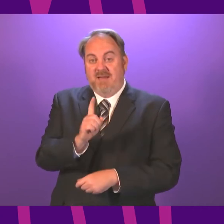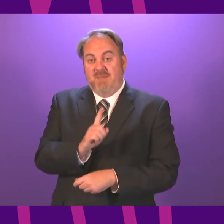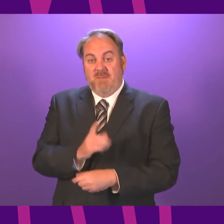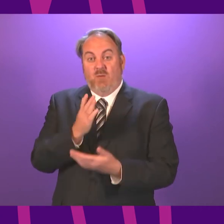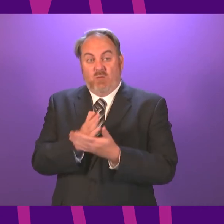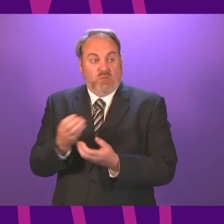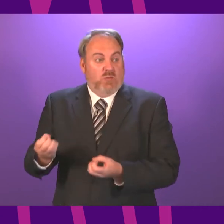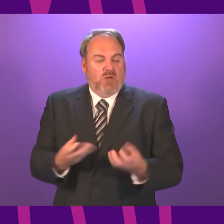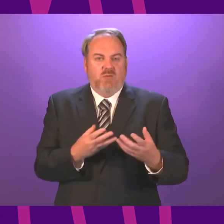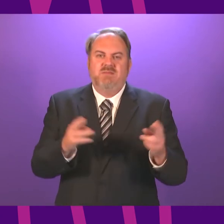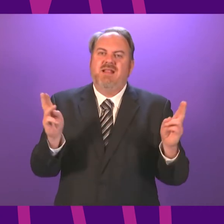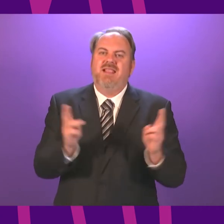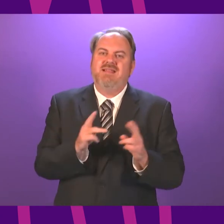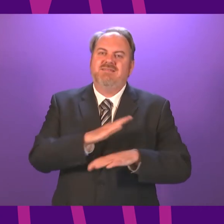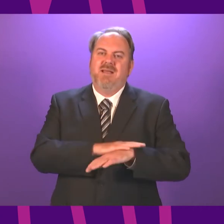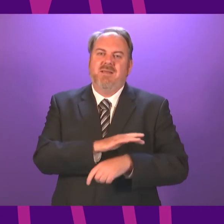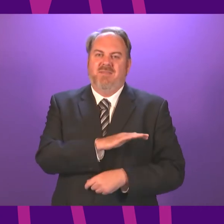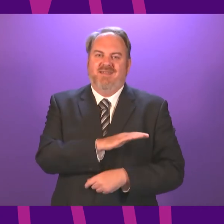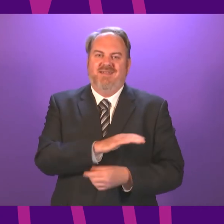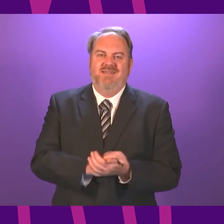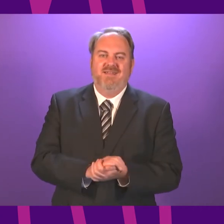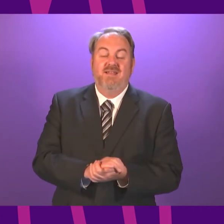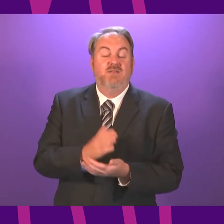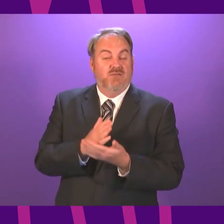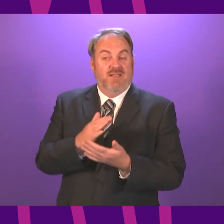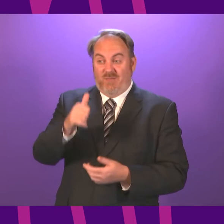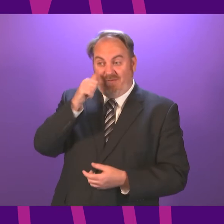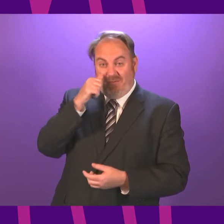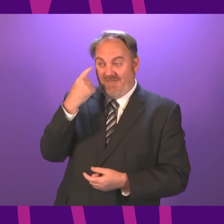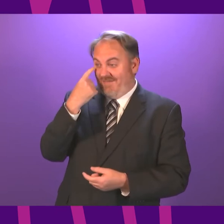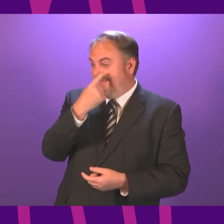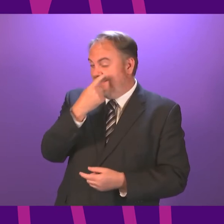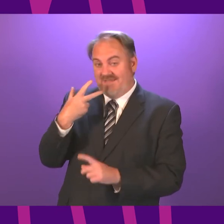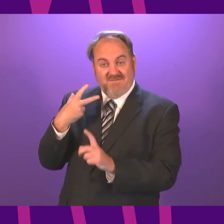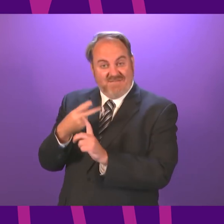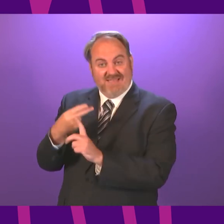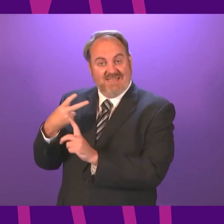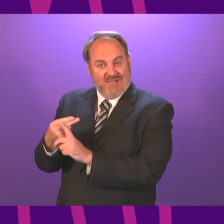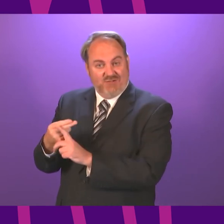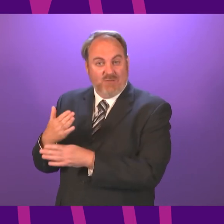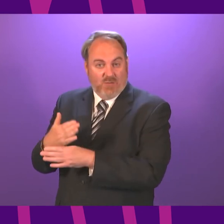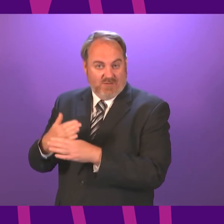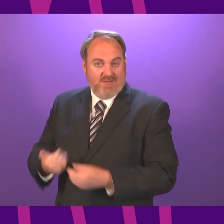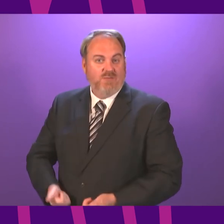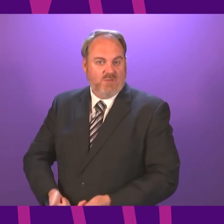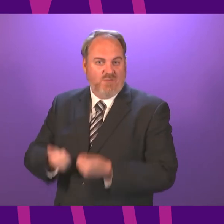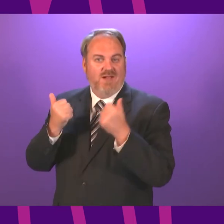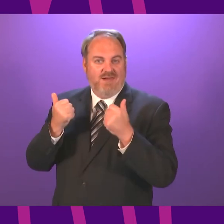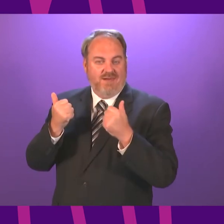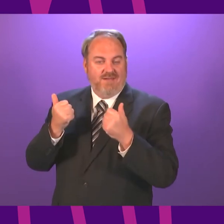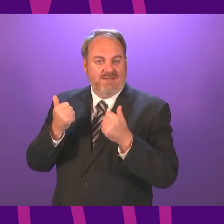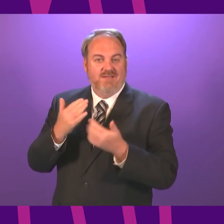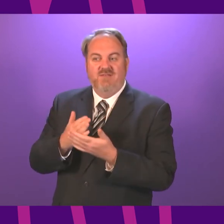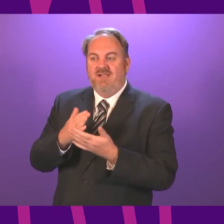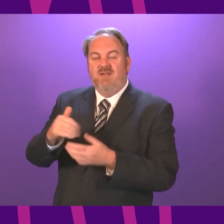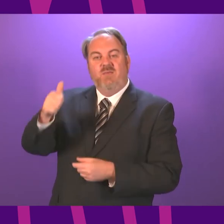hospital. That, of course, is also partly reflective of the fact that as vaccination pushes the impact of the virus down the